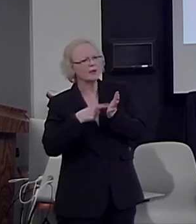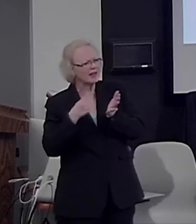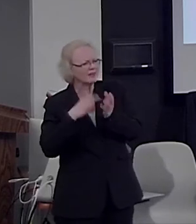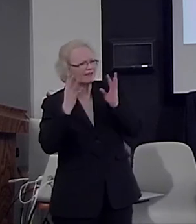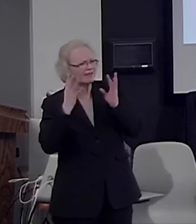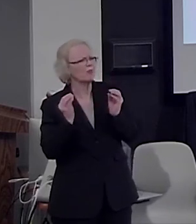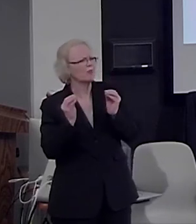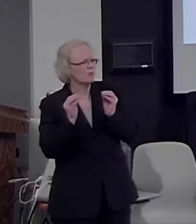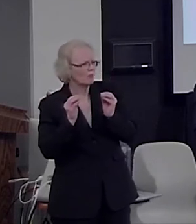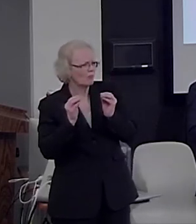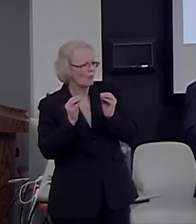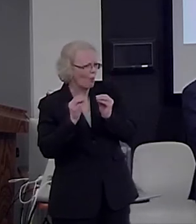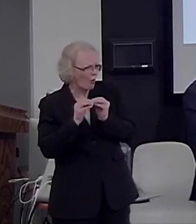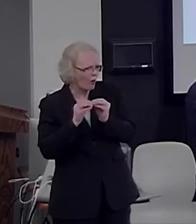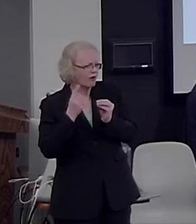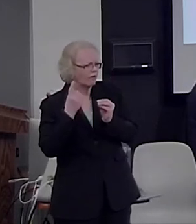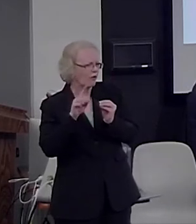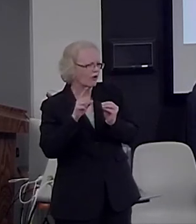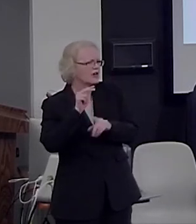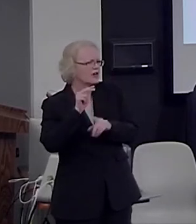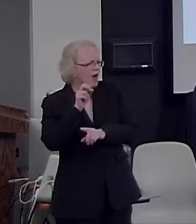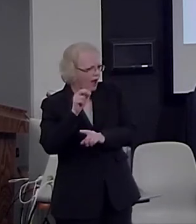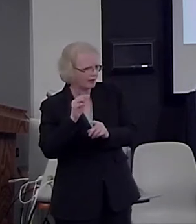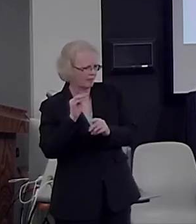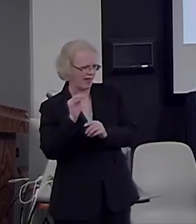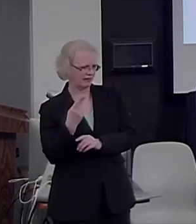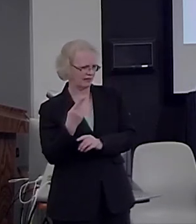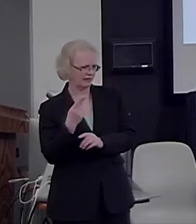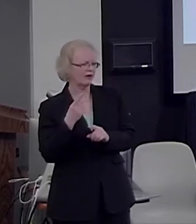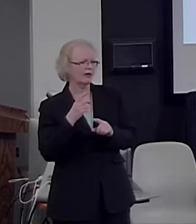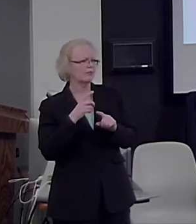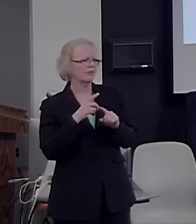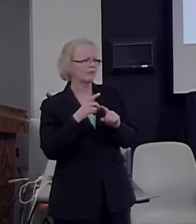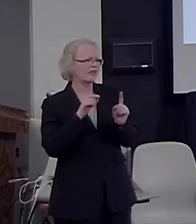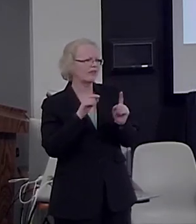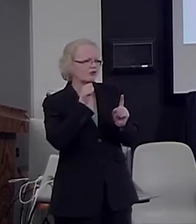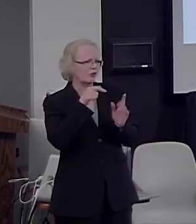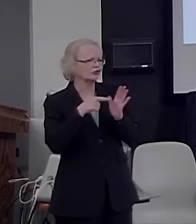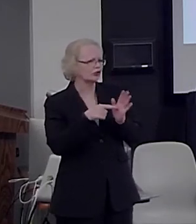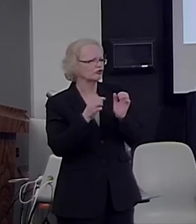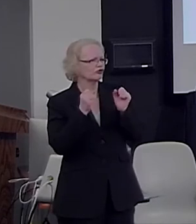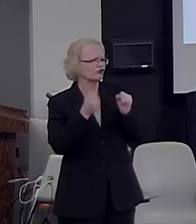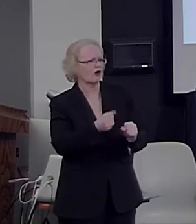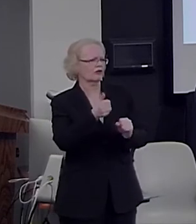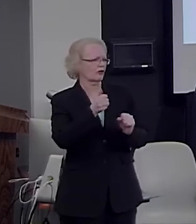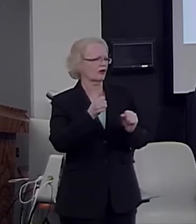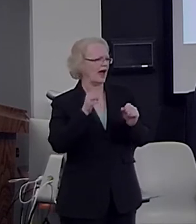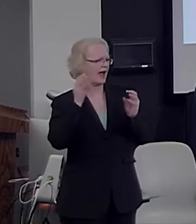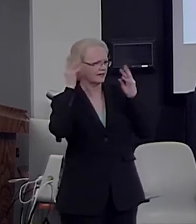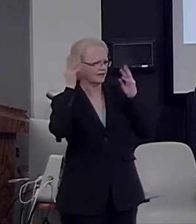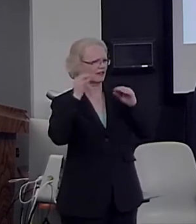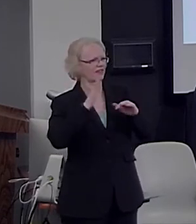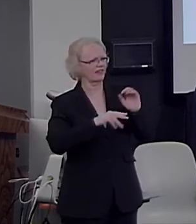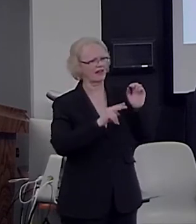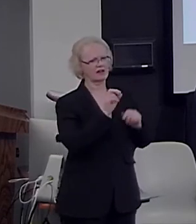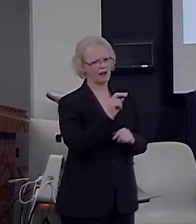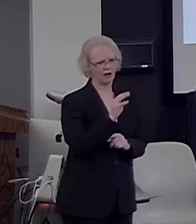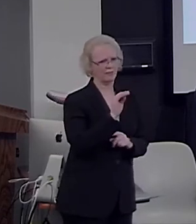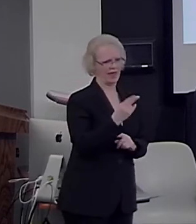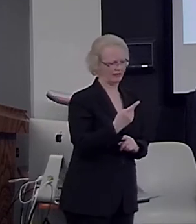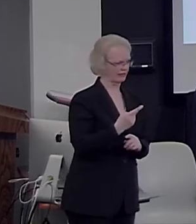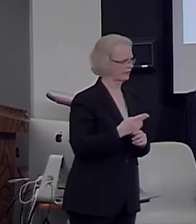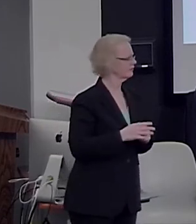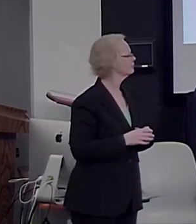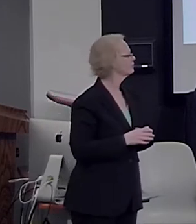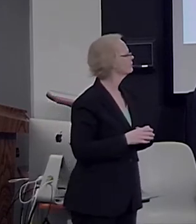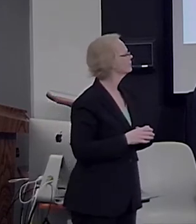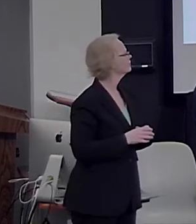this strong activation beyond the sentence itself, okay? And it's very, very clear that language and mathematical